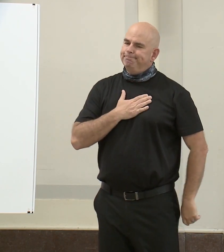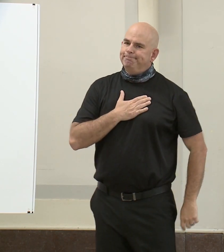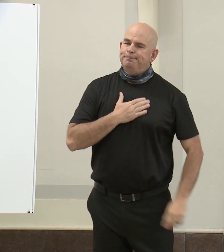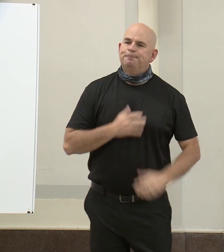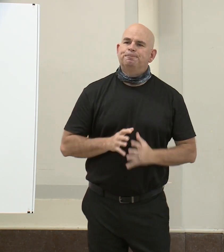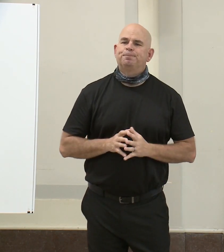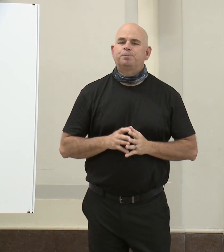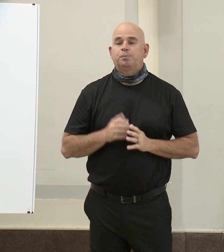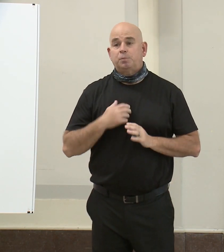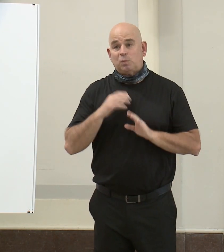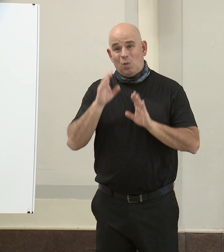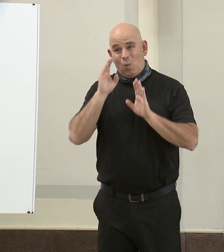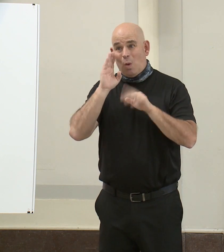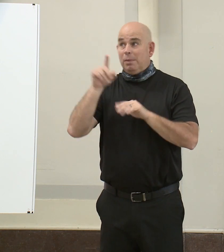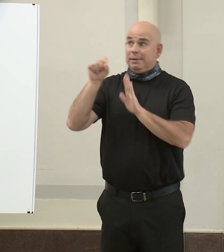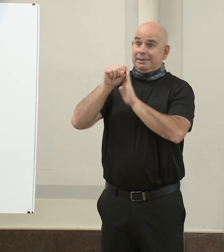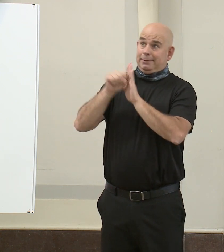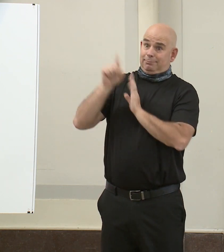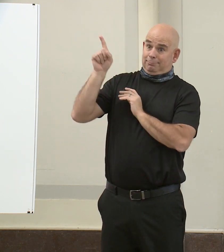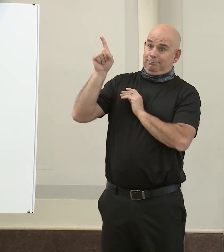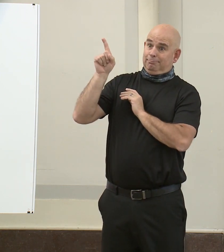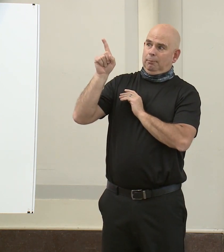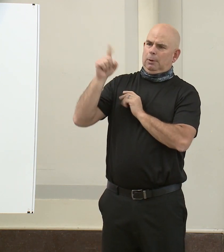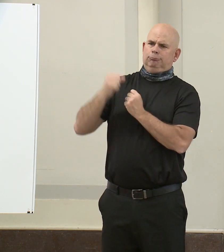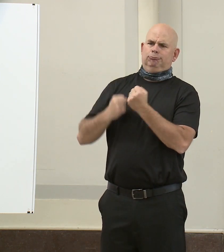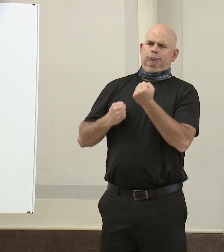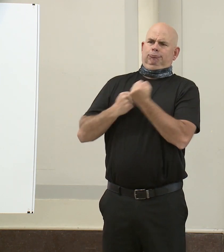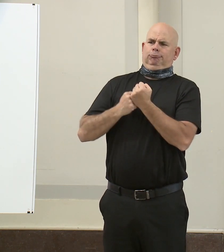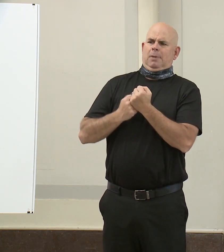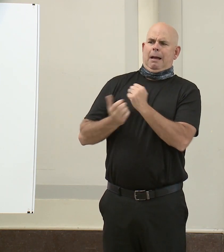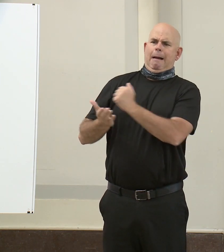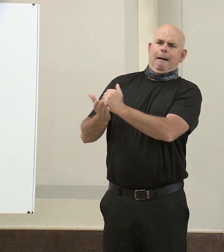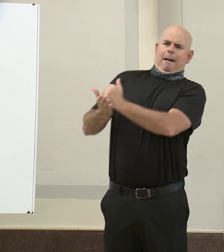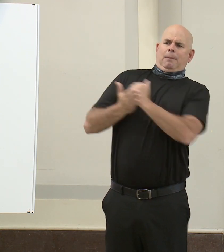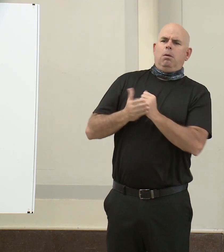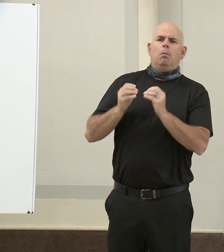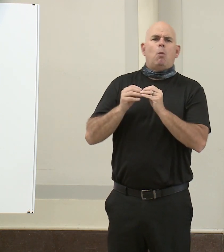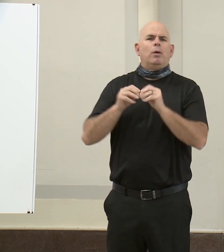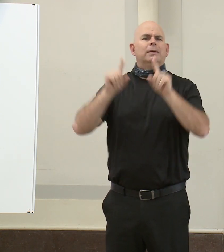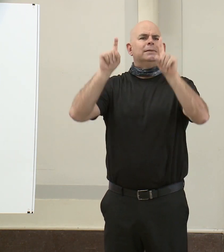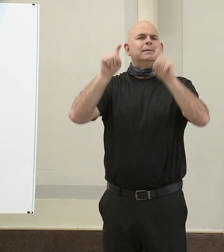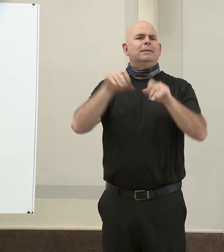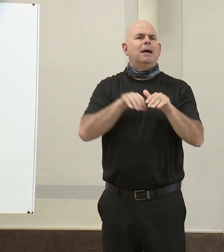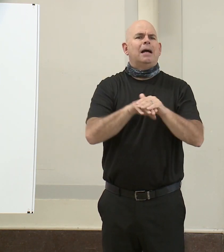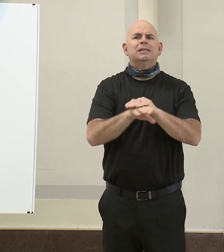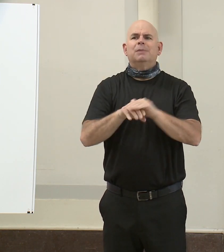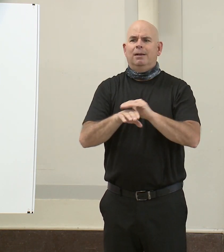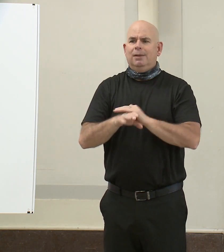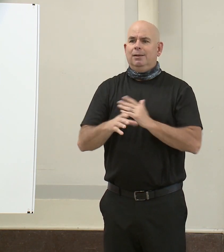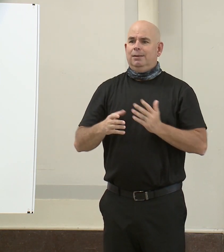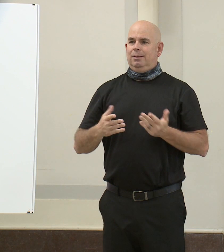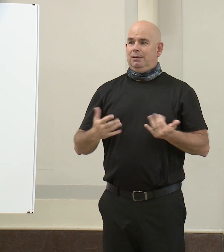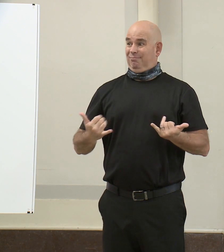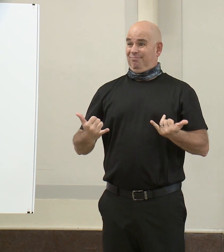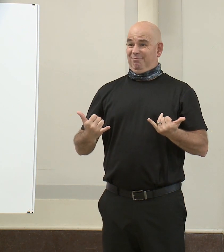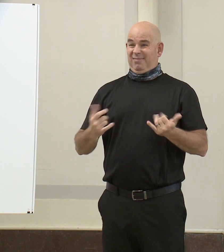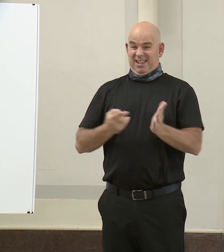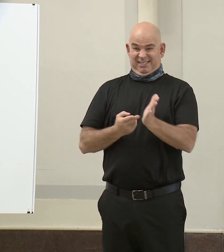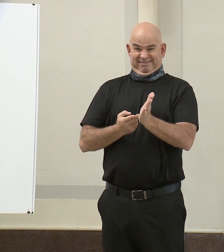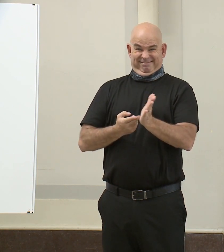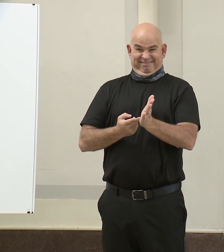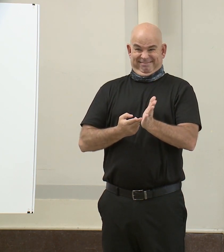that the state will step up and help with our testing capacity at some point. But the simple truth is that right now, today,